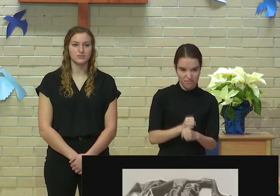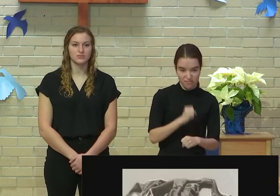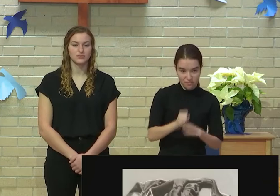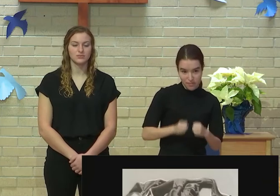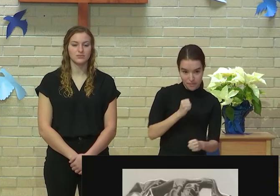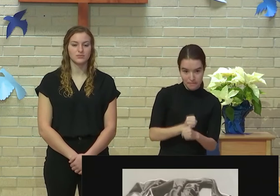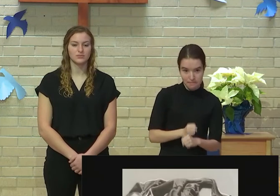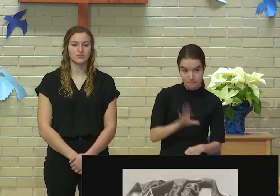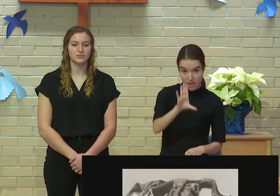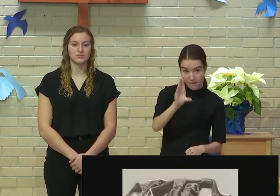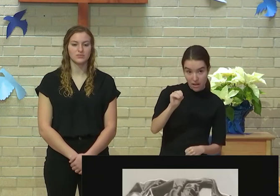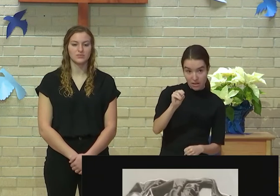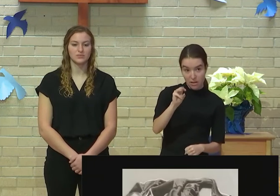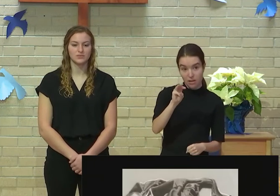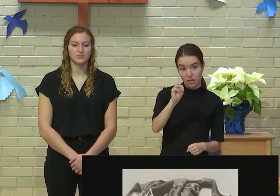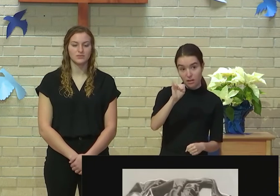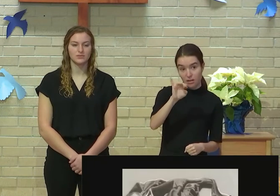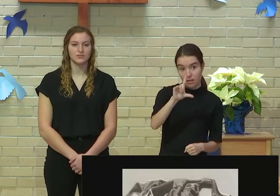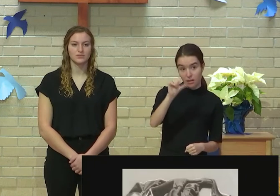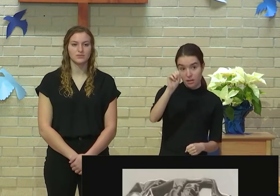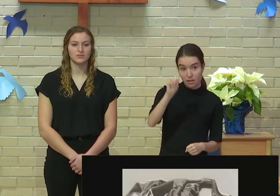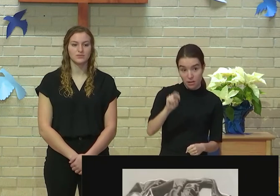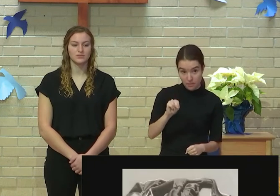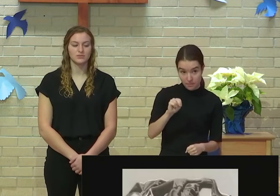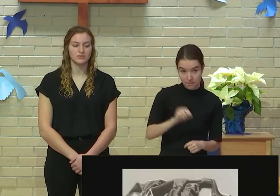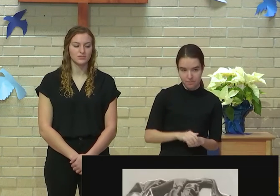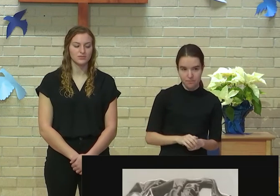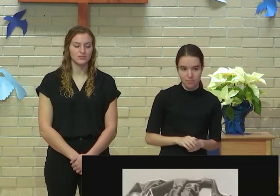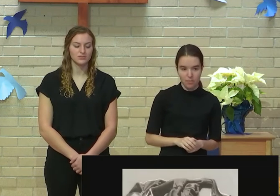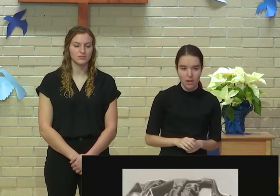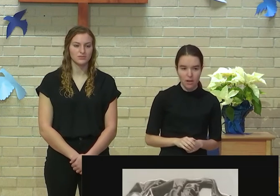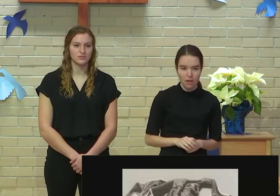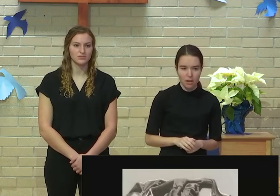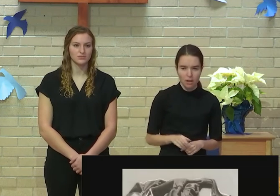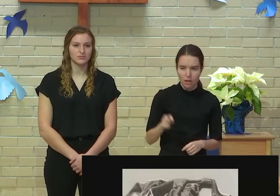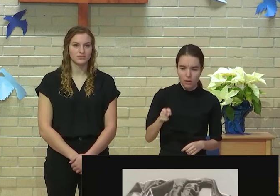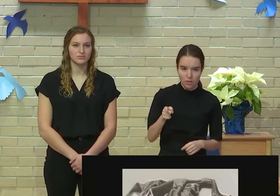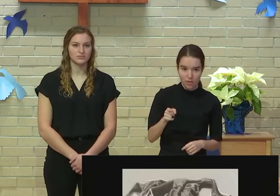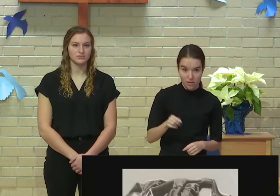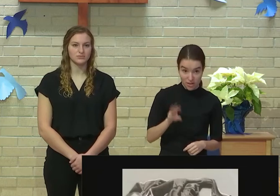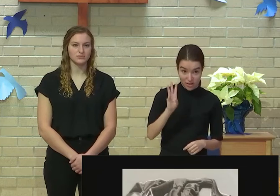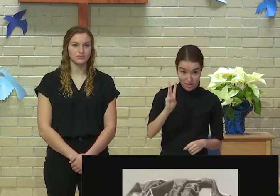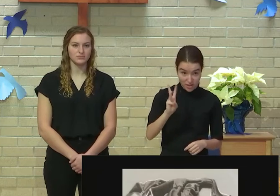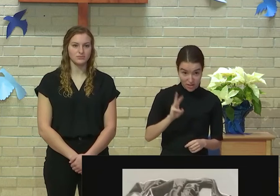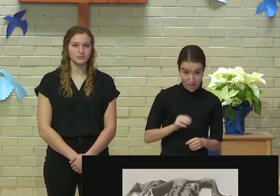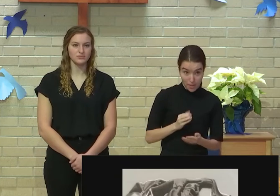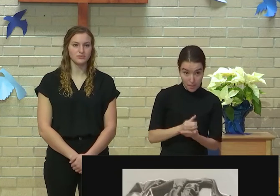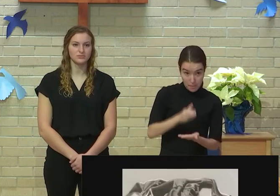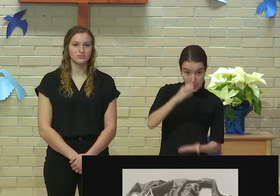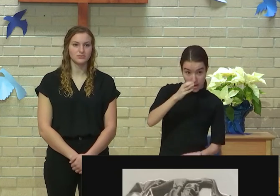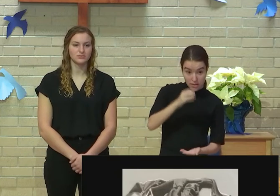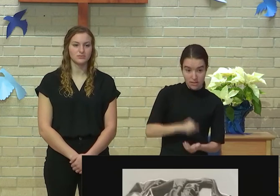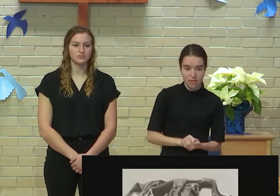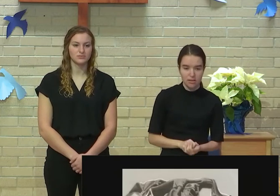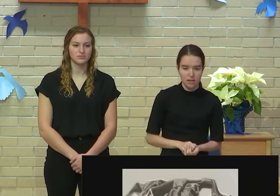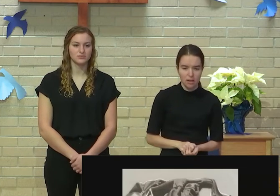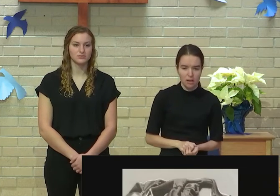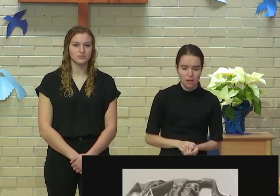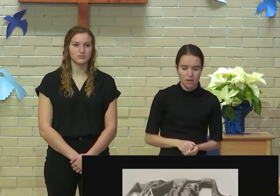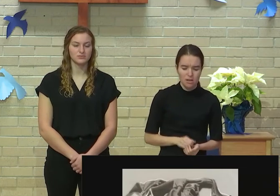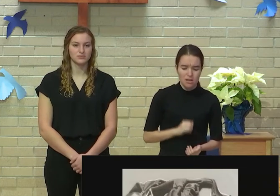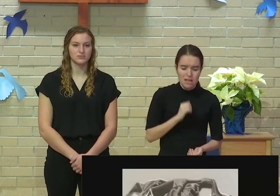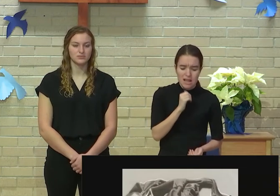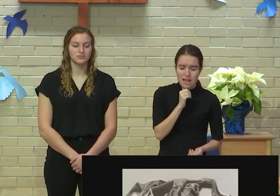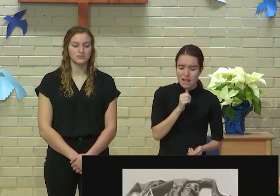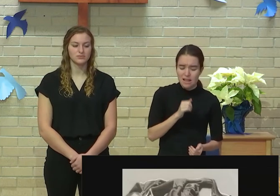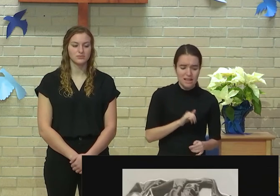I realized that the six bottles that were used to make this vest pales in comparison to how many